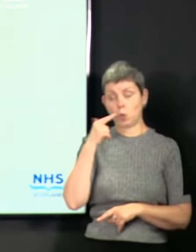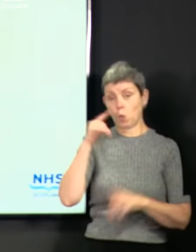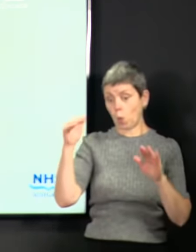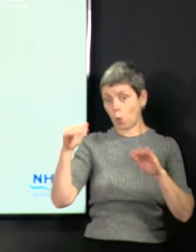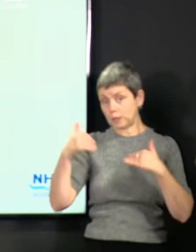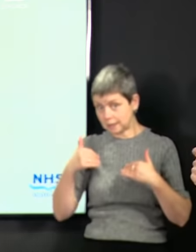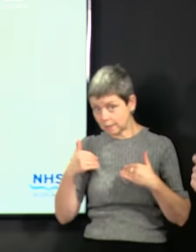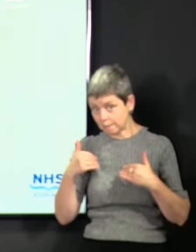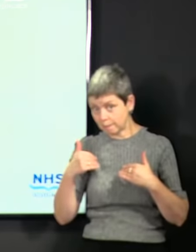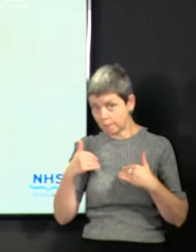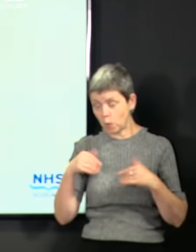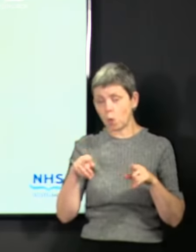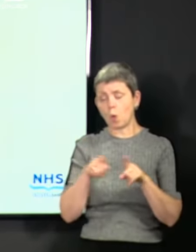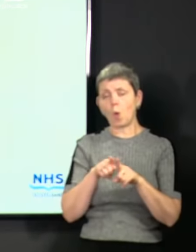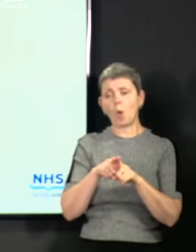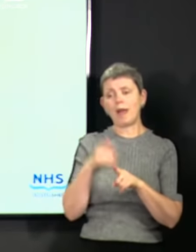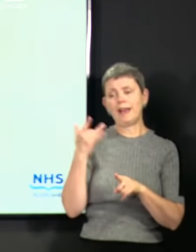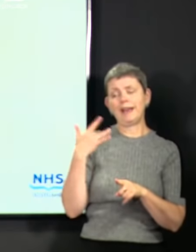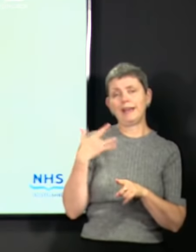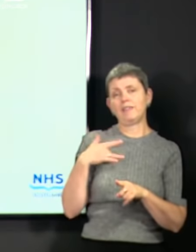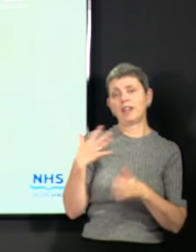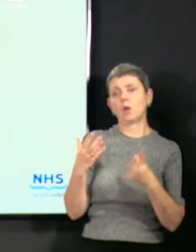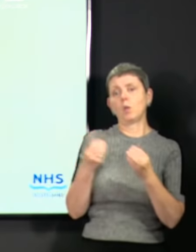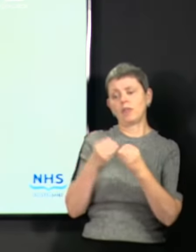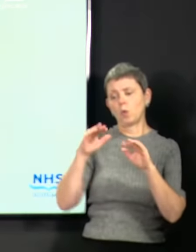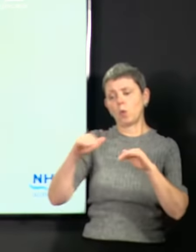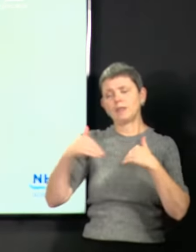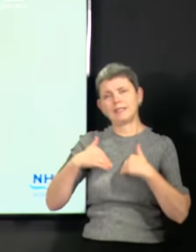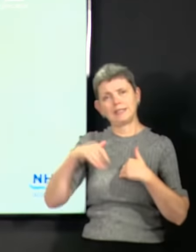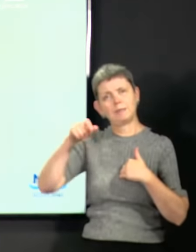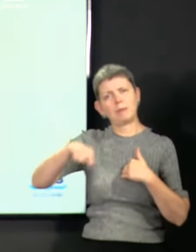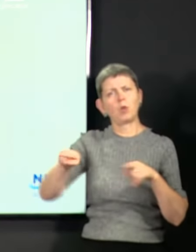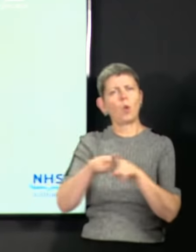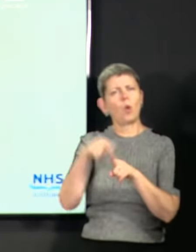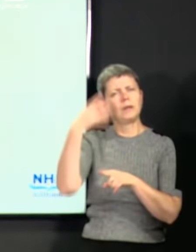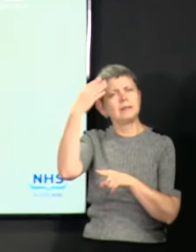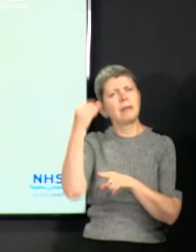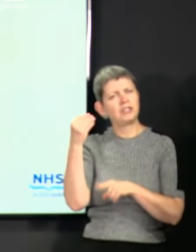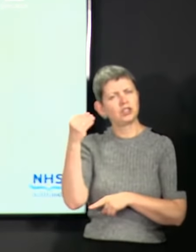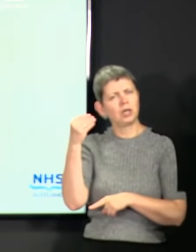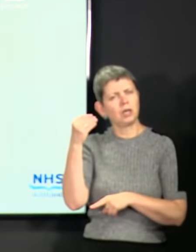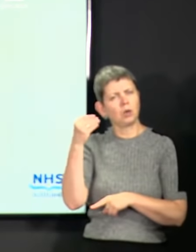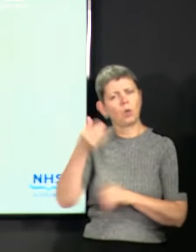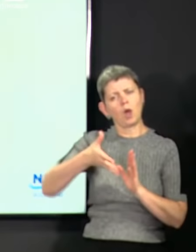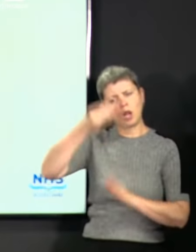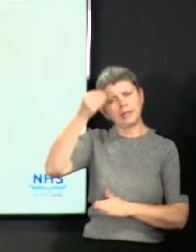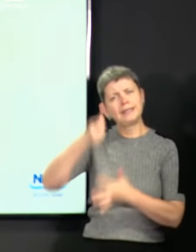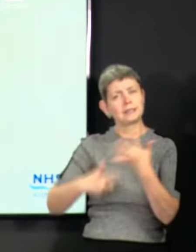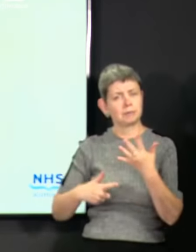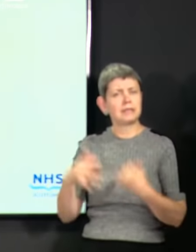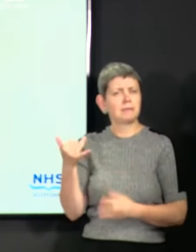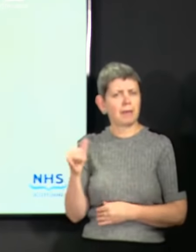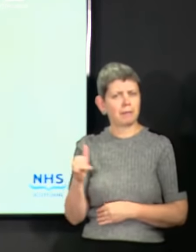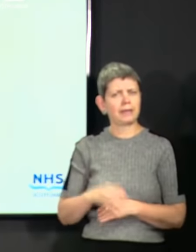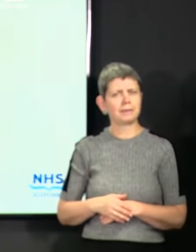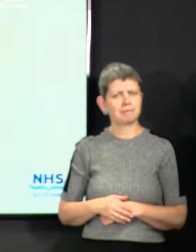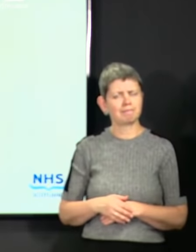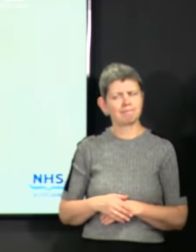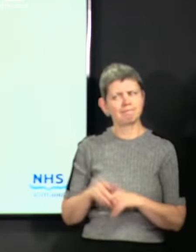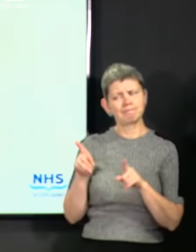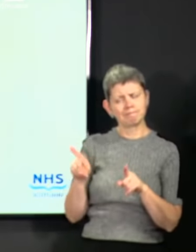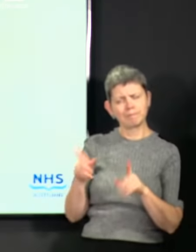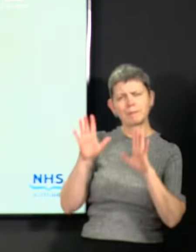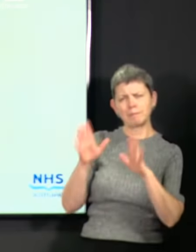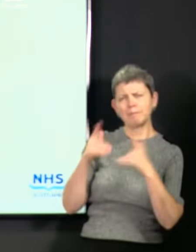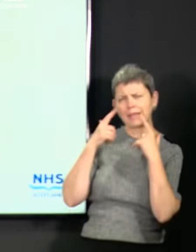or living with autistic people, and those with dementia and other learning disabilities, perhaps. And you should be